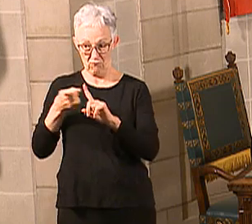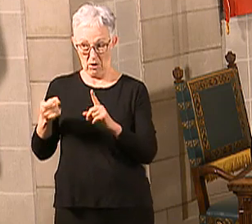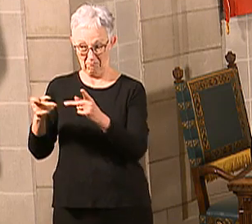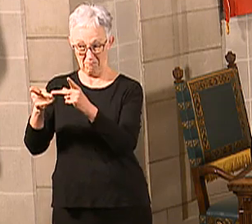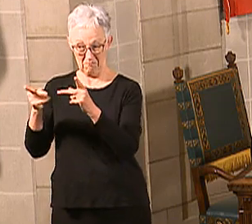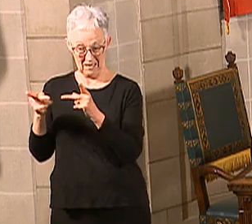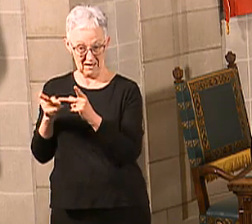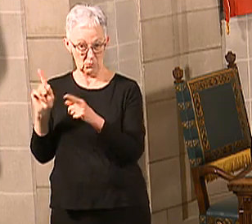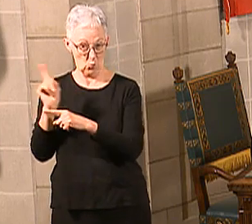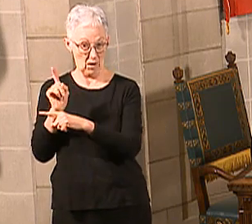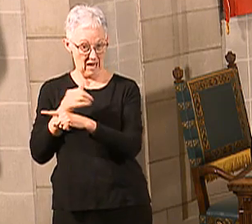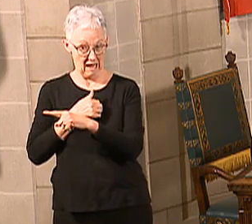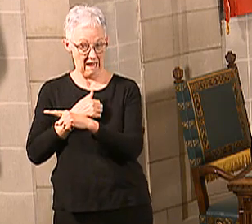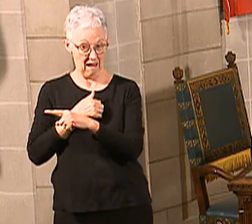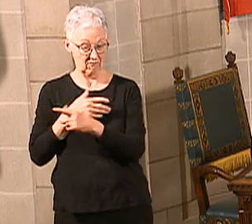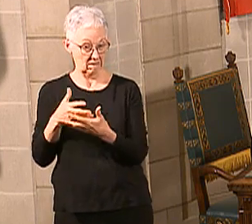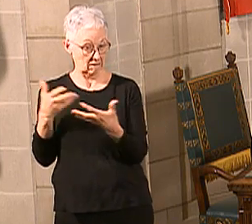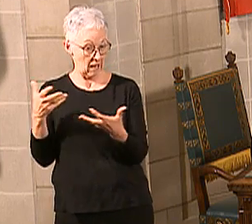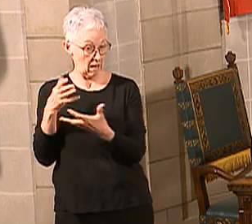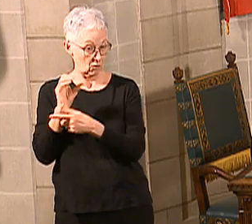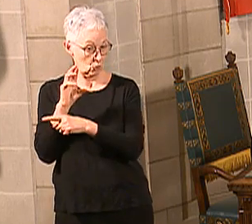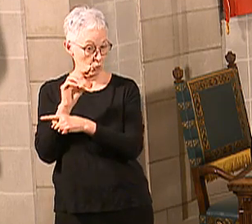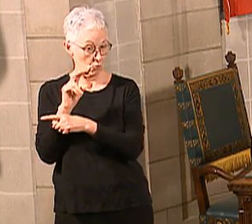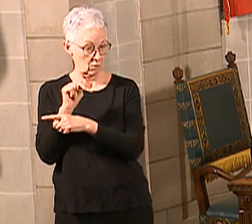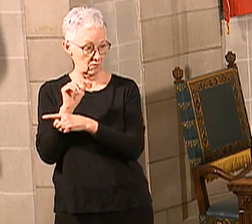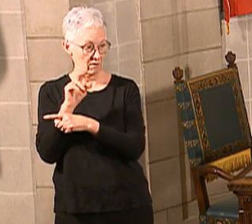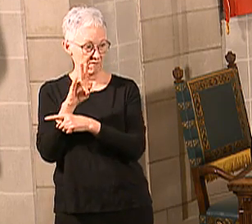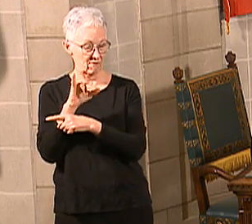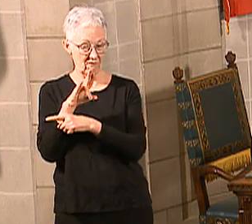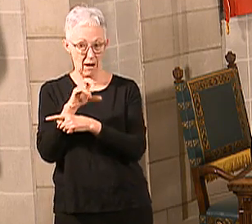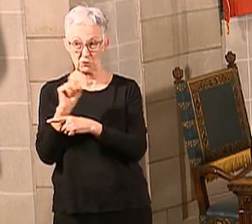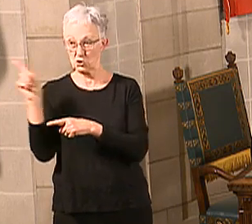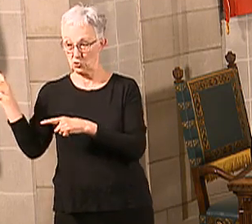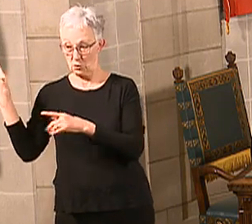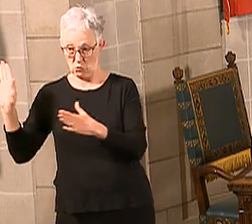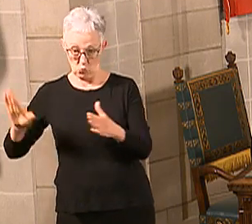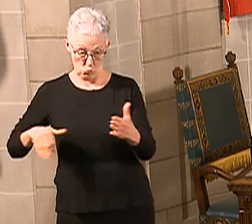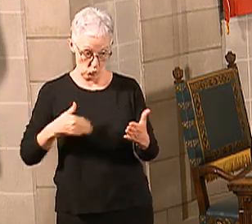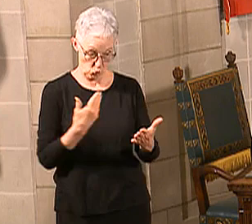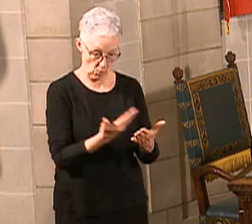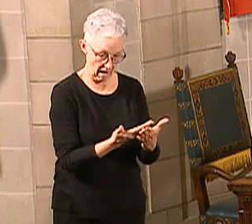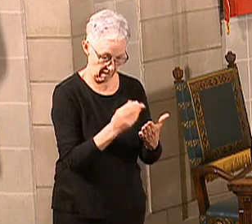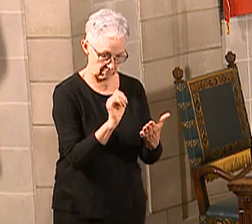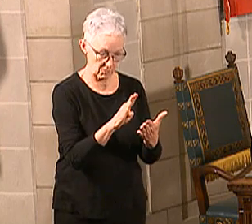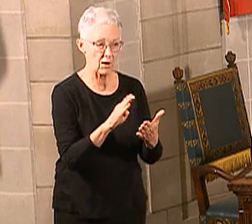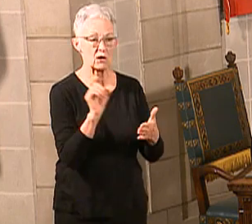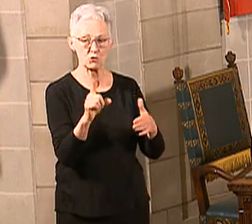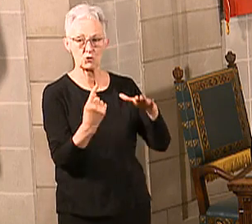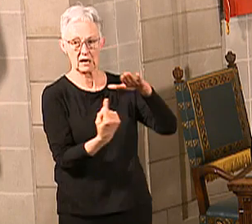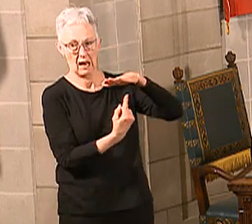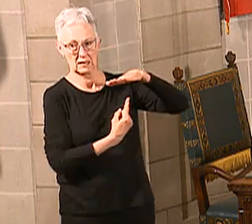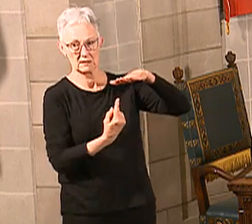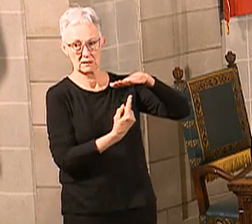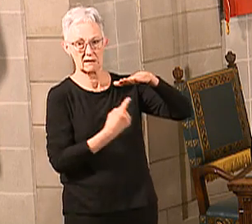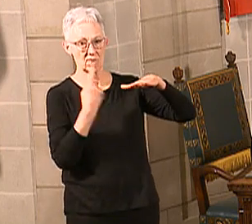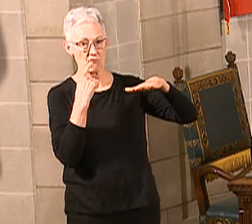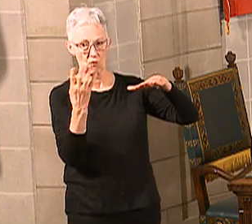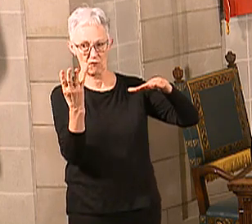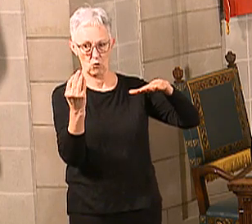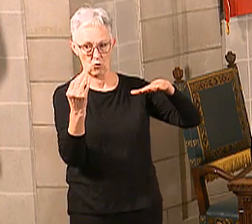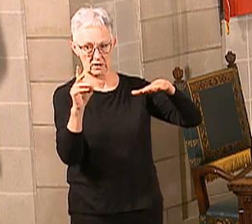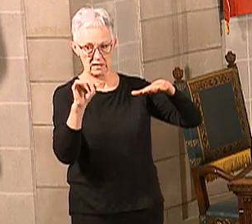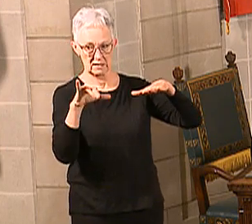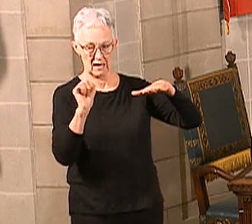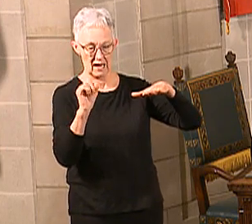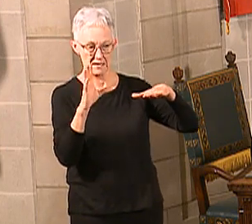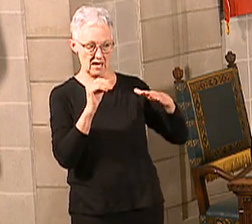When you return home, self-quarantine, monitor your health, and avoid contact with others for at least 14 days. Finally,